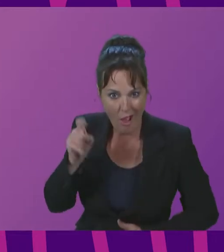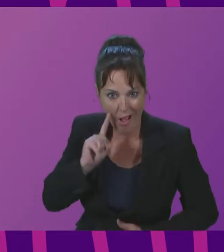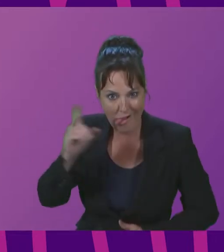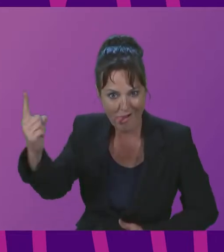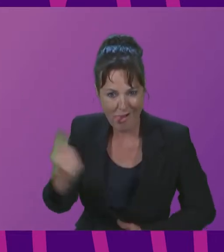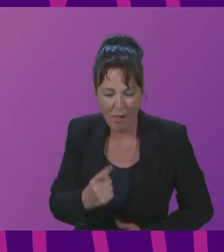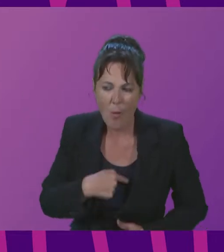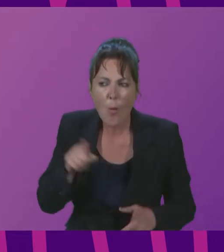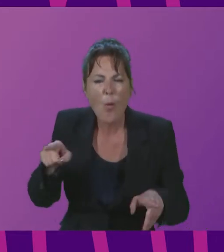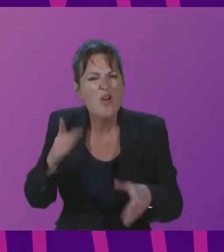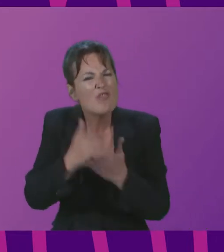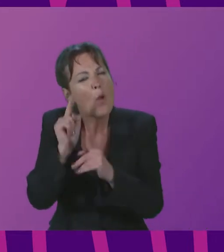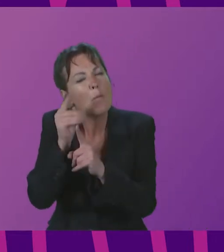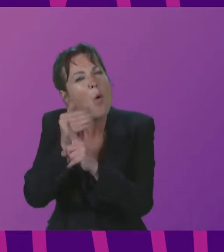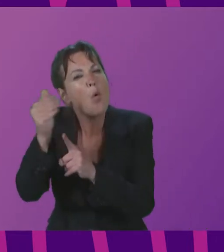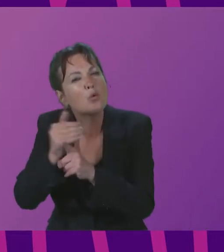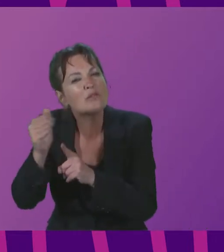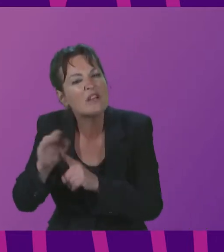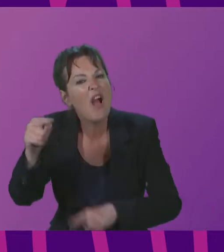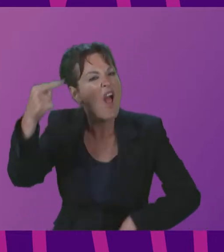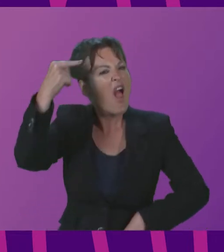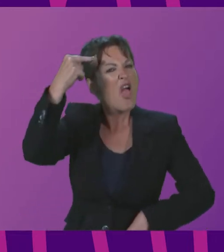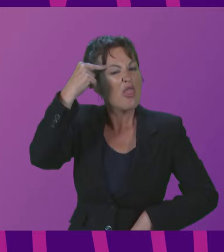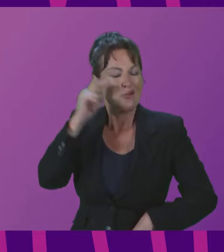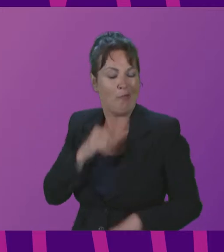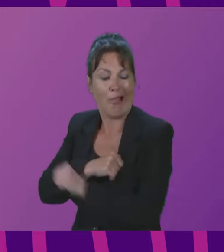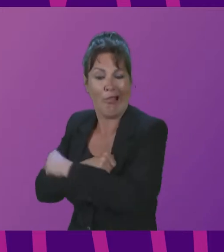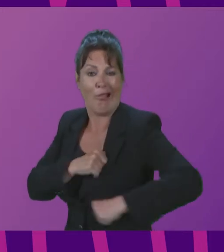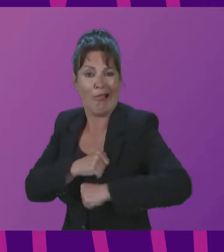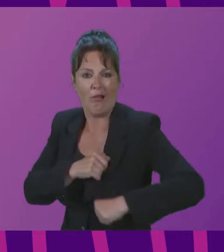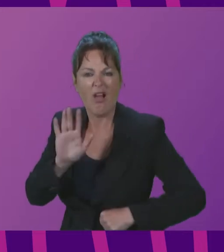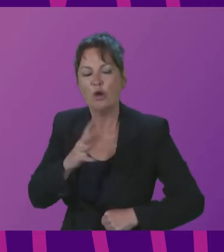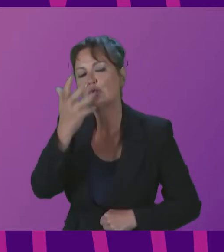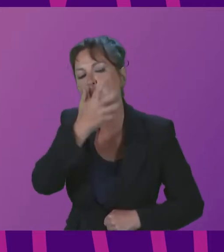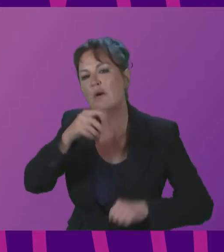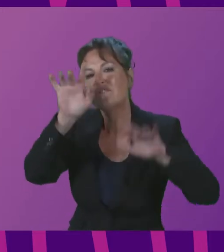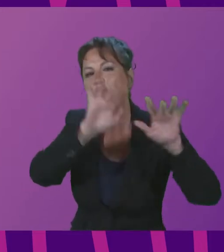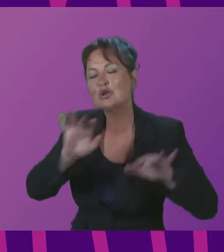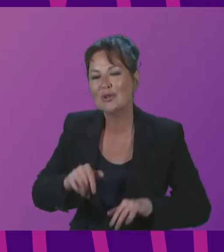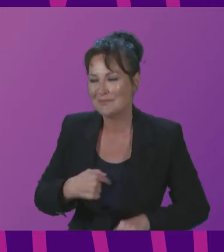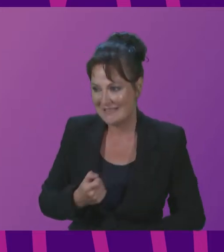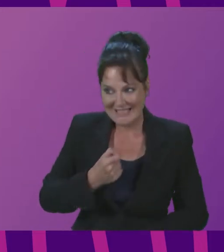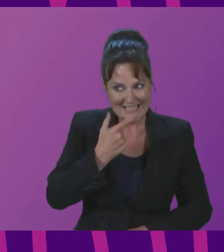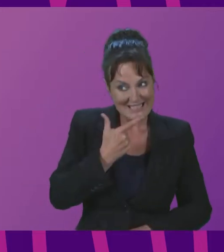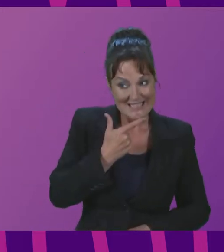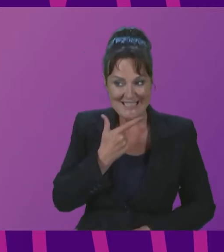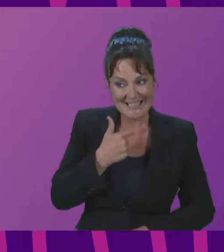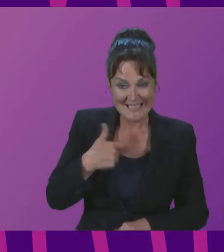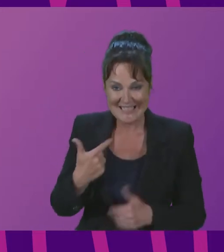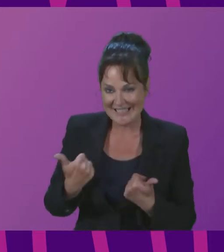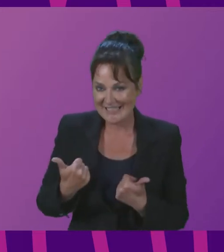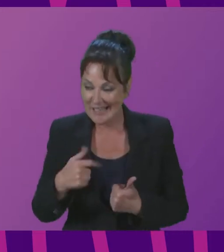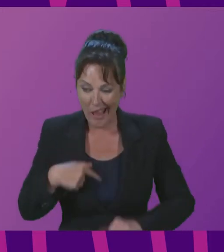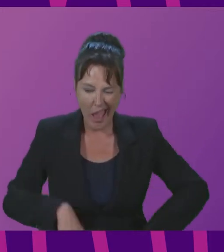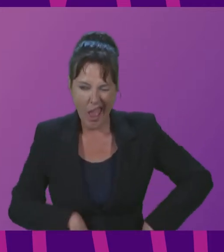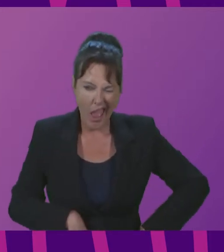actually she's older thought she would have given a cold shoulder too warm for snow I give smiles that make glaciers float I